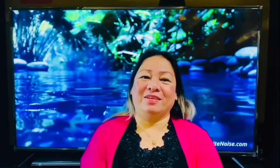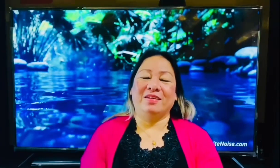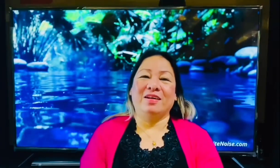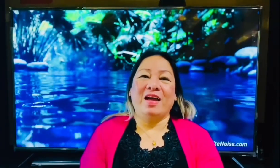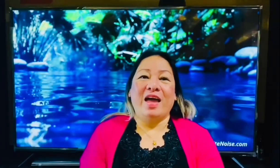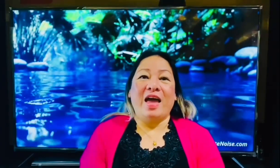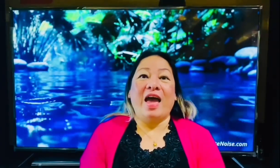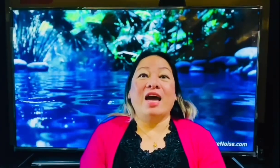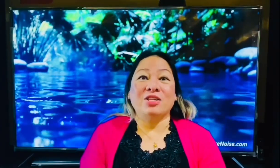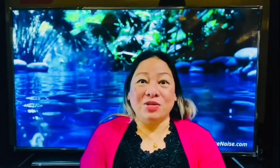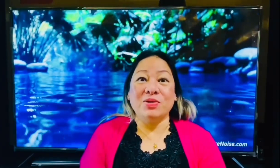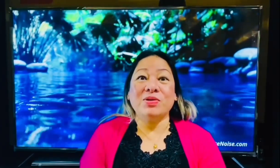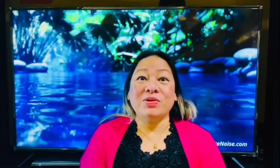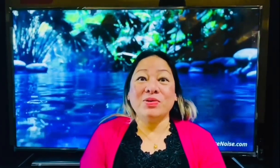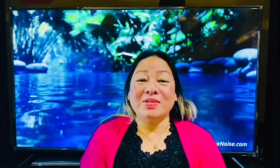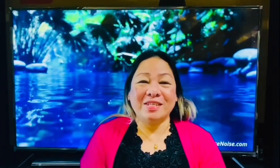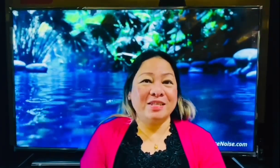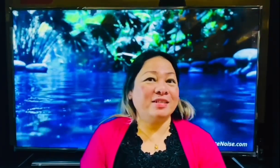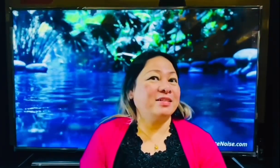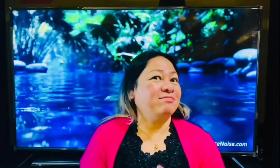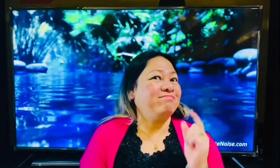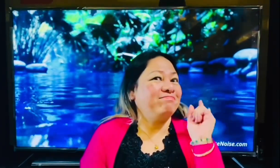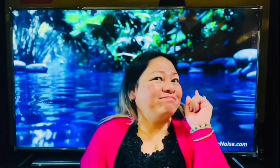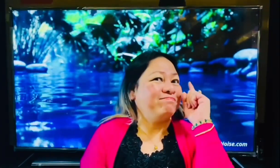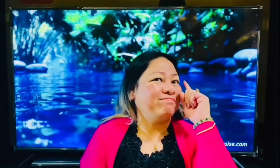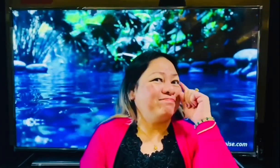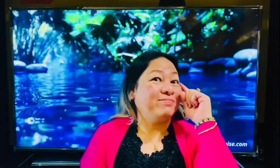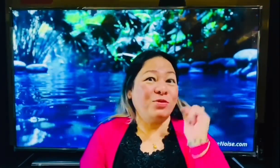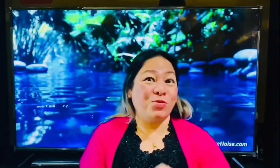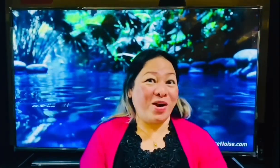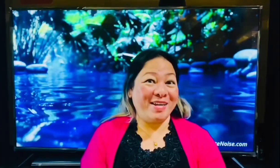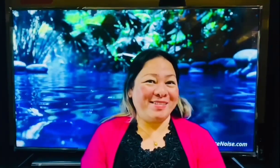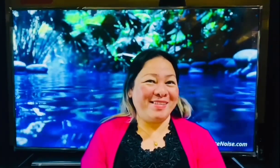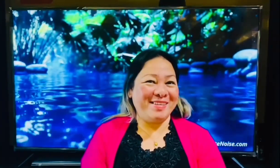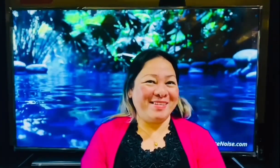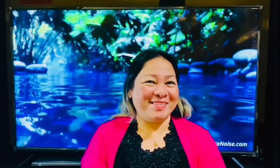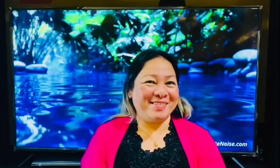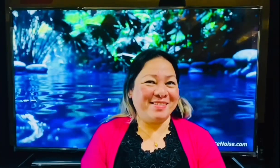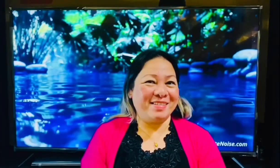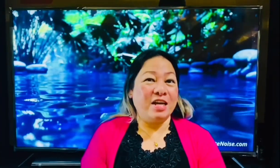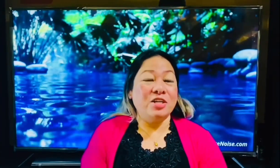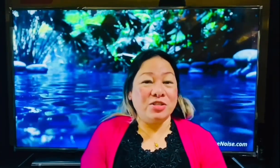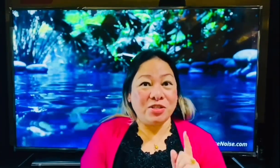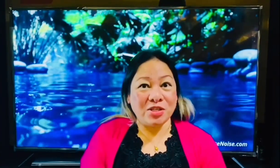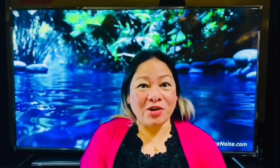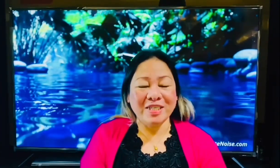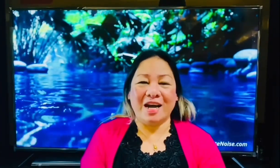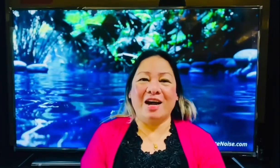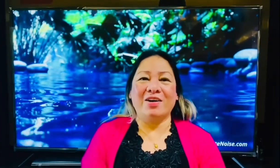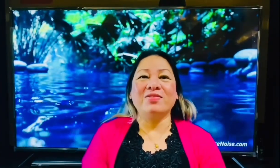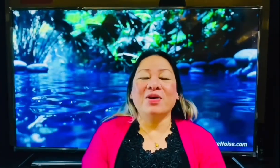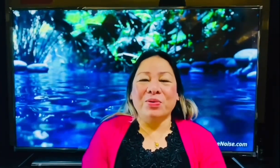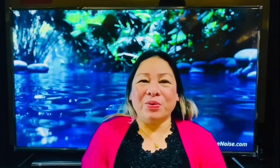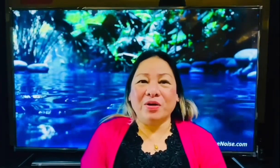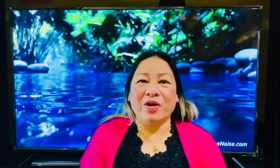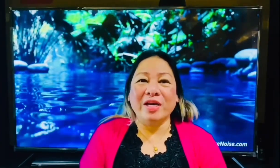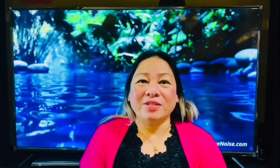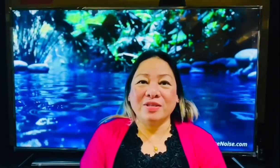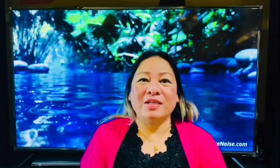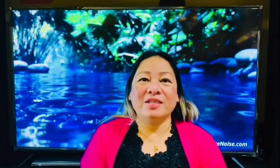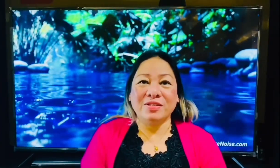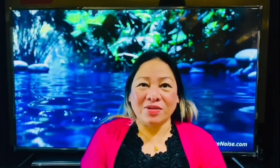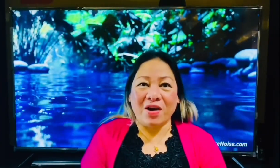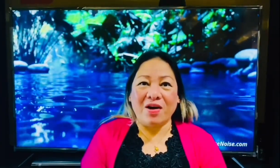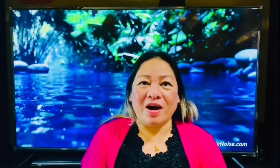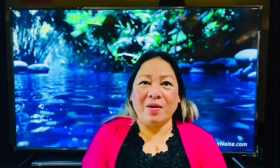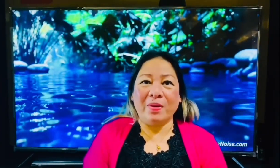and use it wisely so now we're going